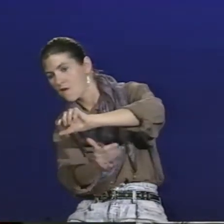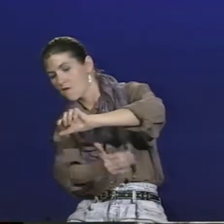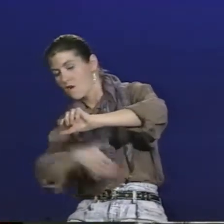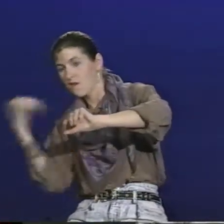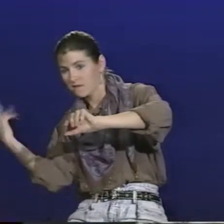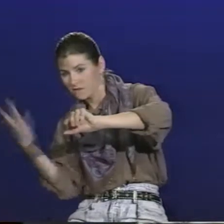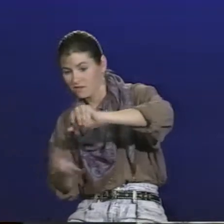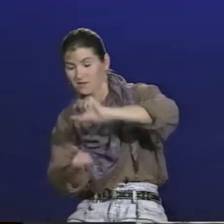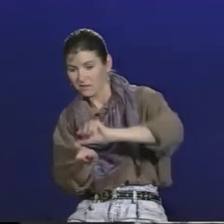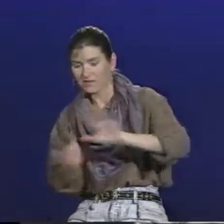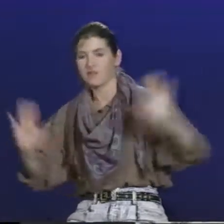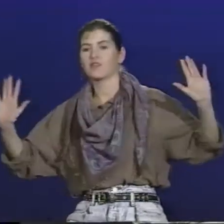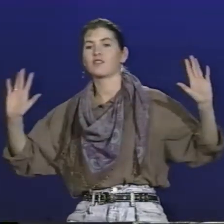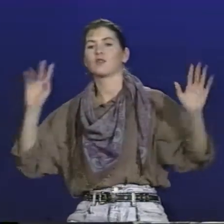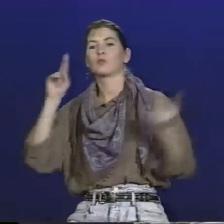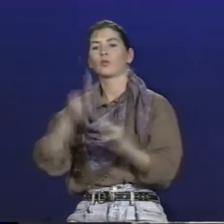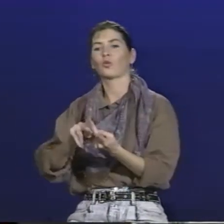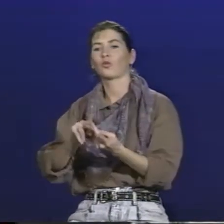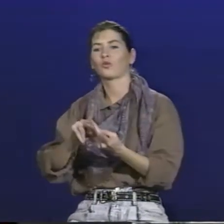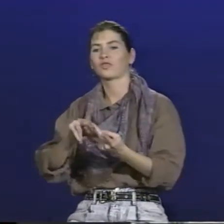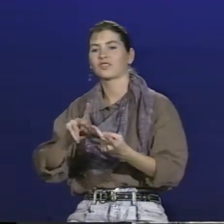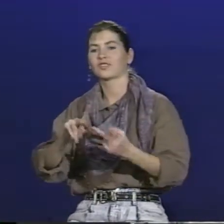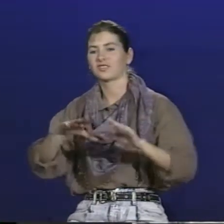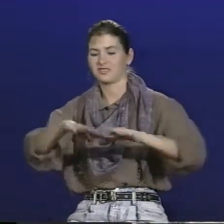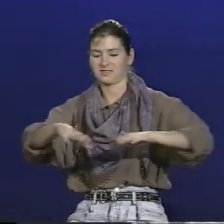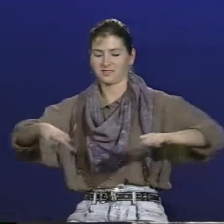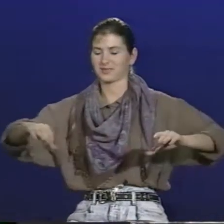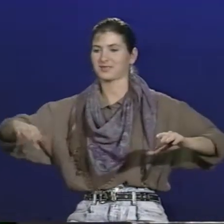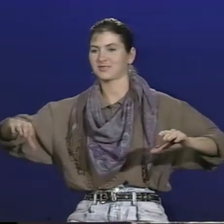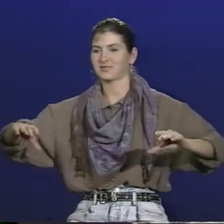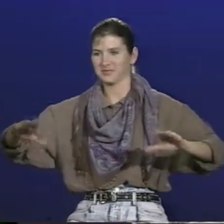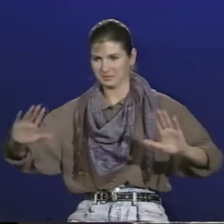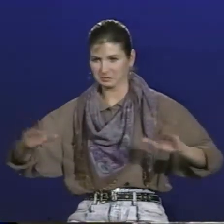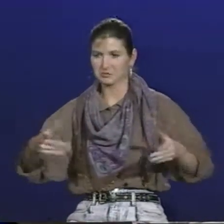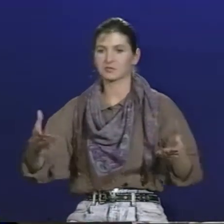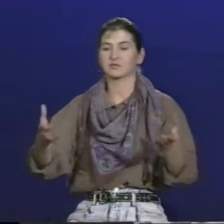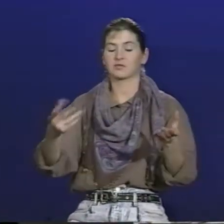but you have to get all of those bones out, and then you'll have a perfect fish.